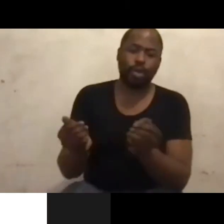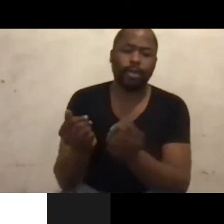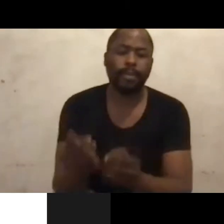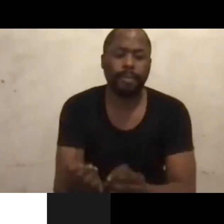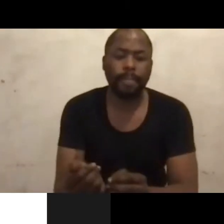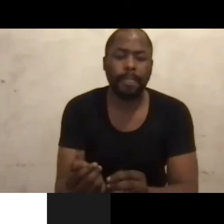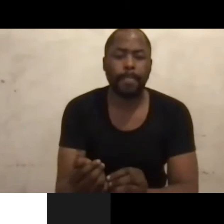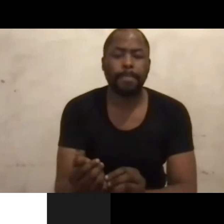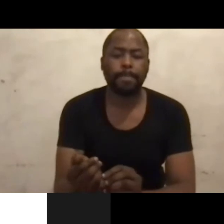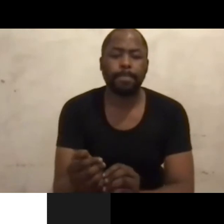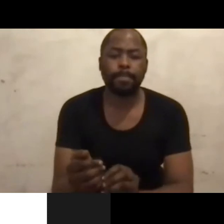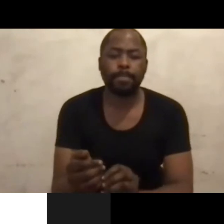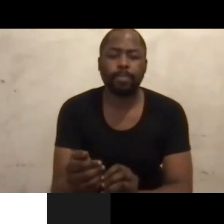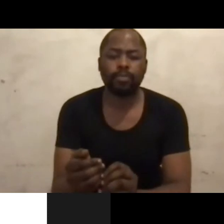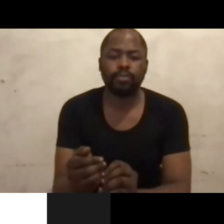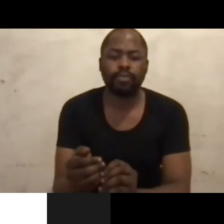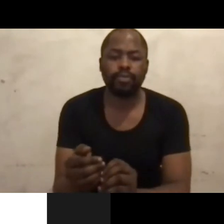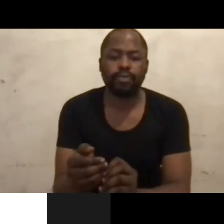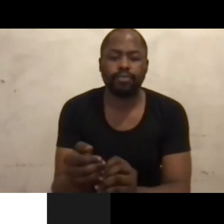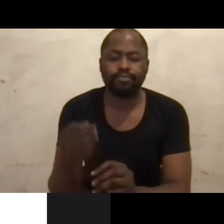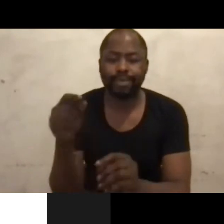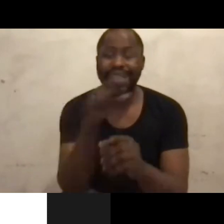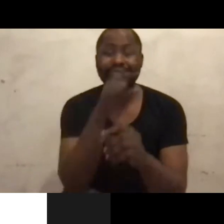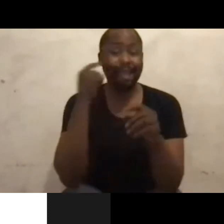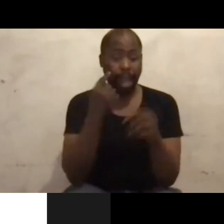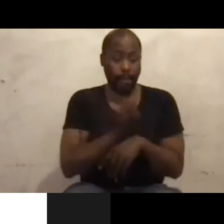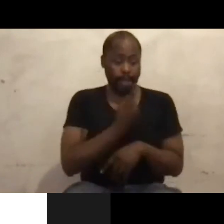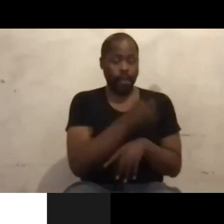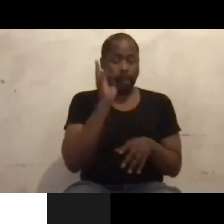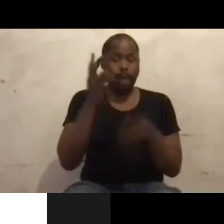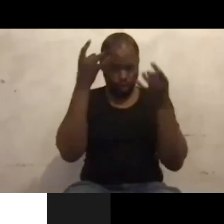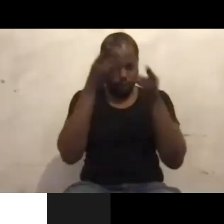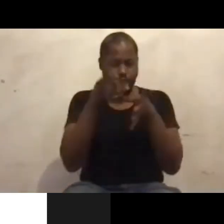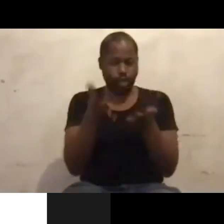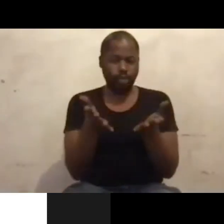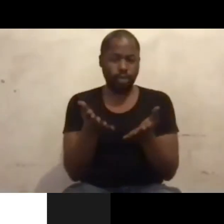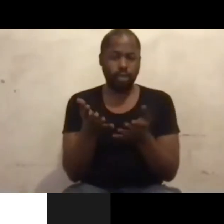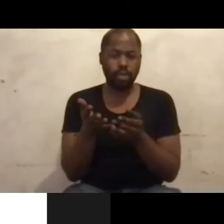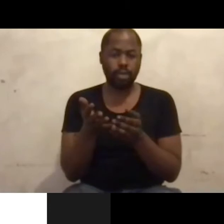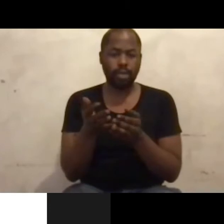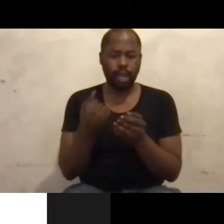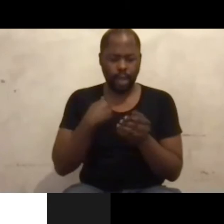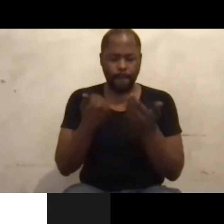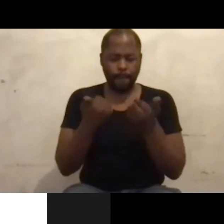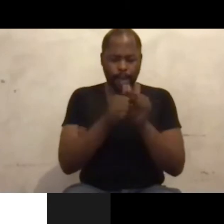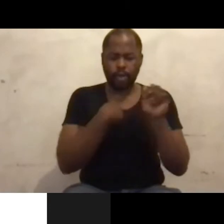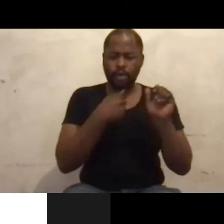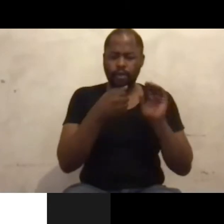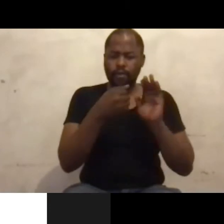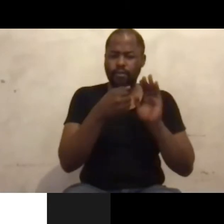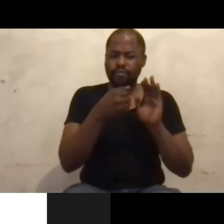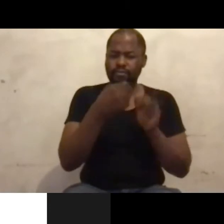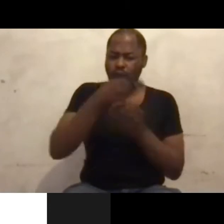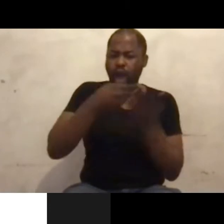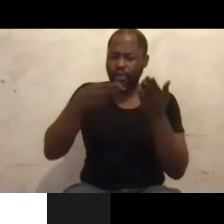the title itself should tell you that you are now dealing with something very big. I am art. I mean, to make a statement like that,